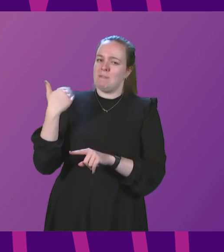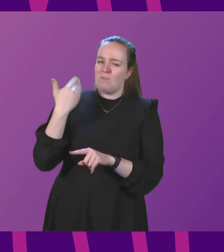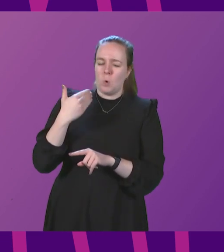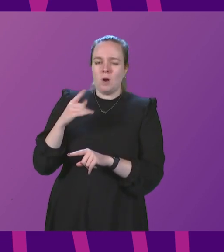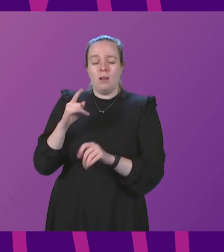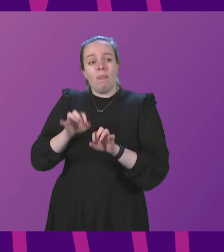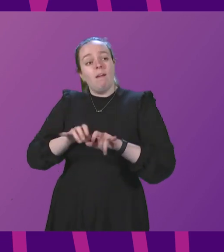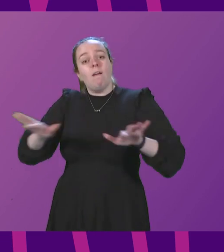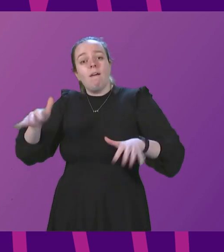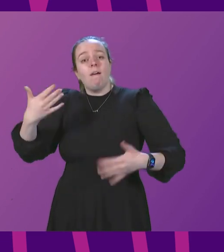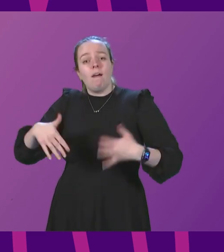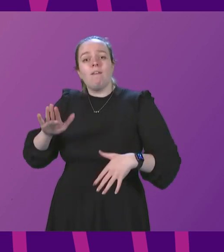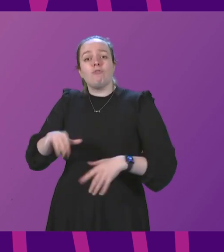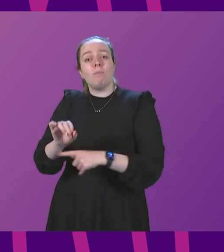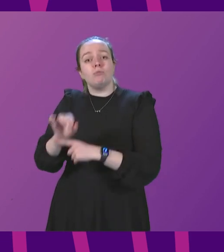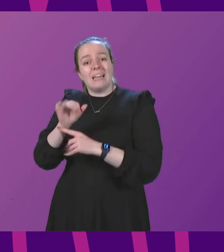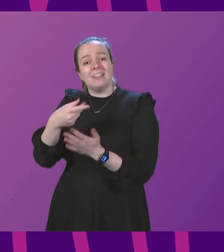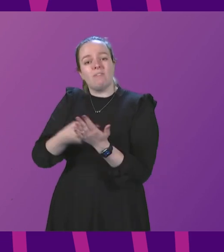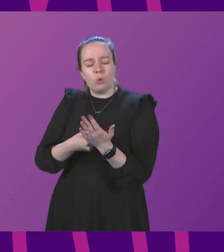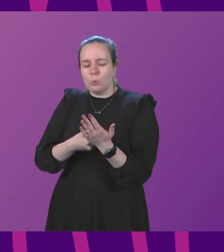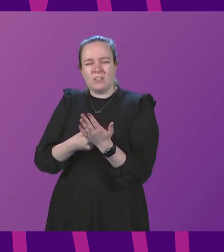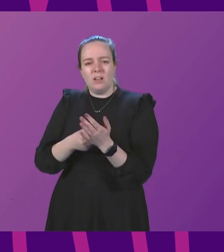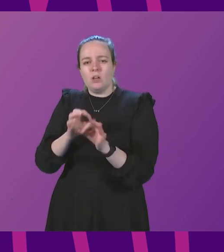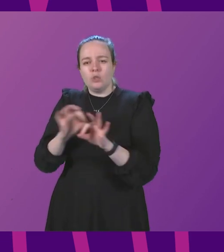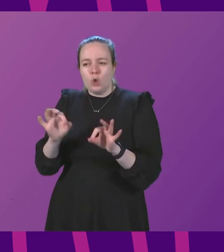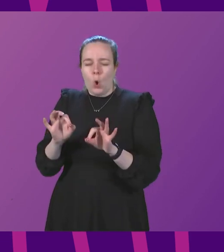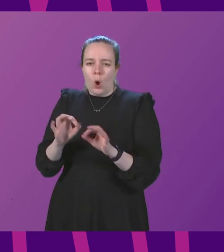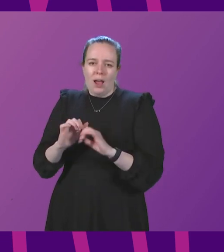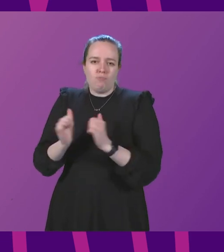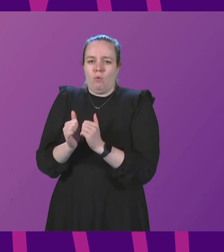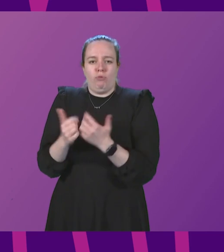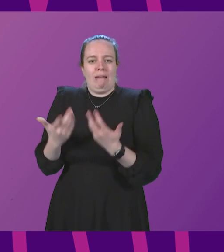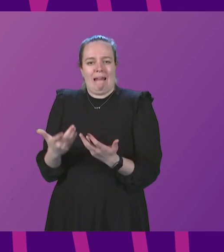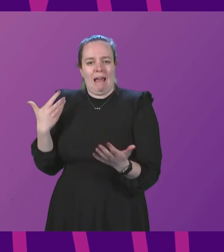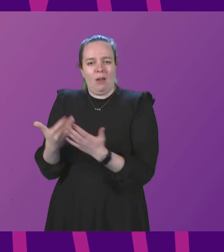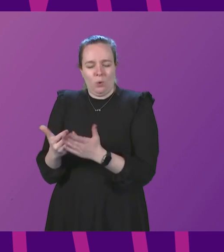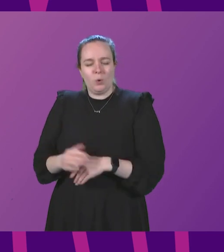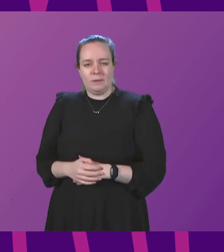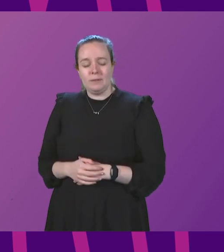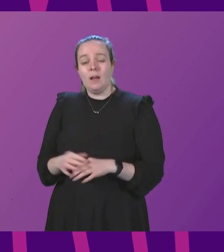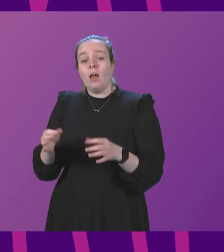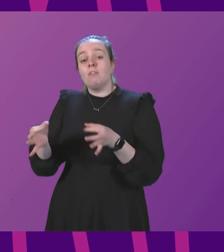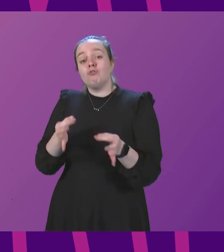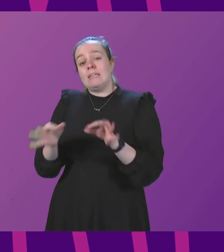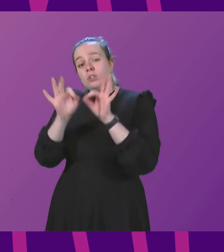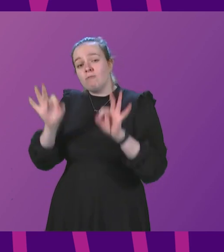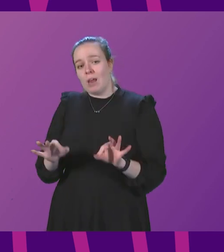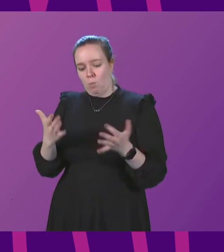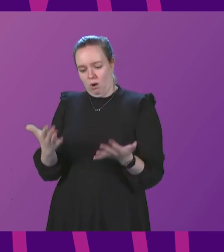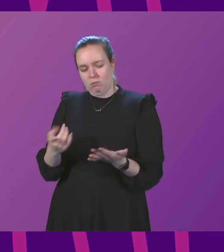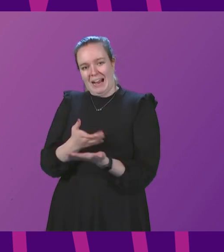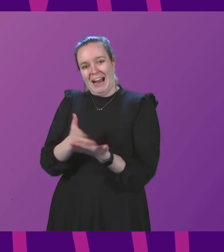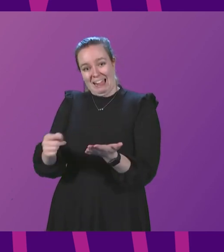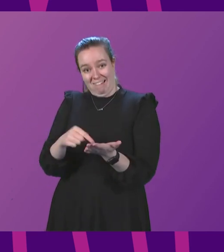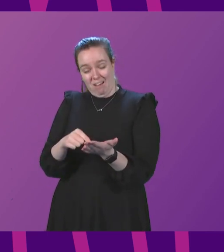harms caused by protective measures, it is no longer as justifiable either. The strategic framework, therefore, makes clear that in